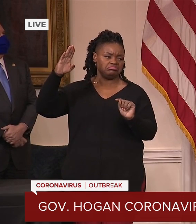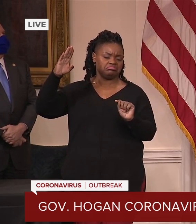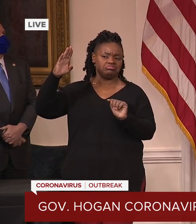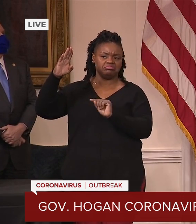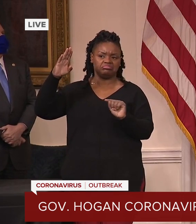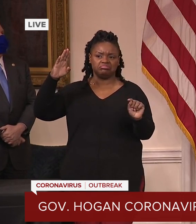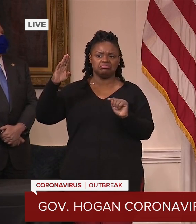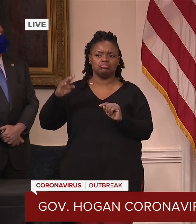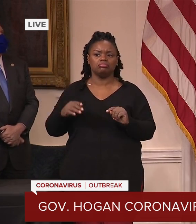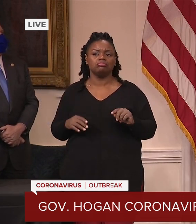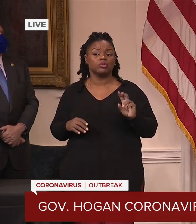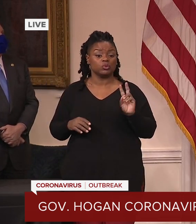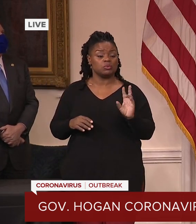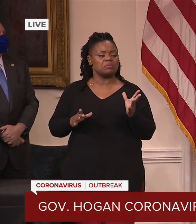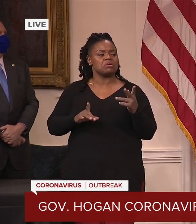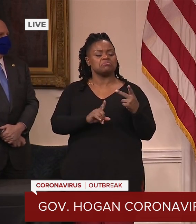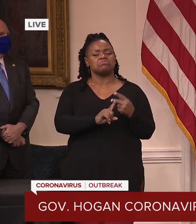So.